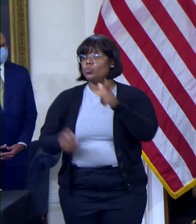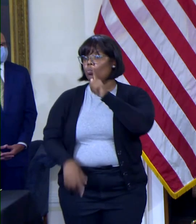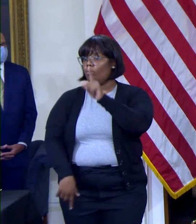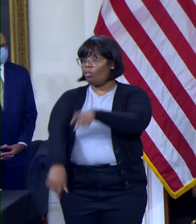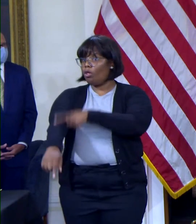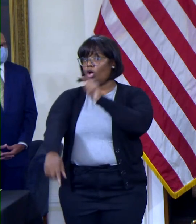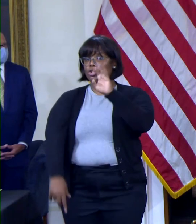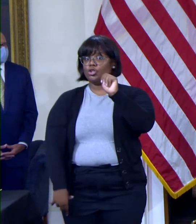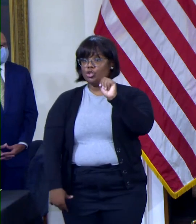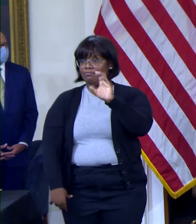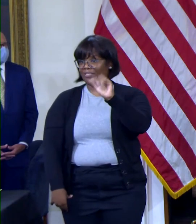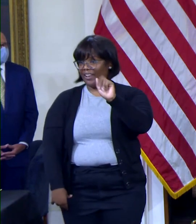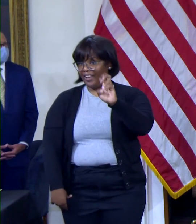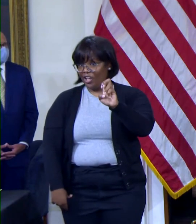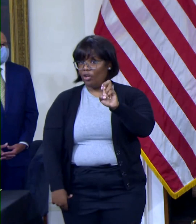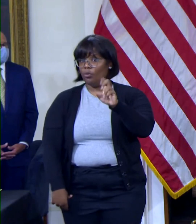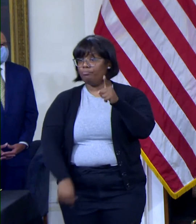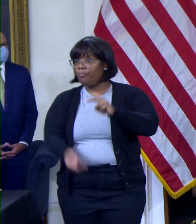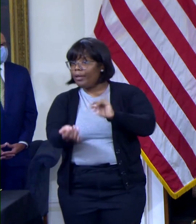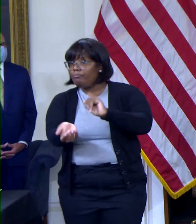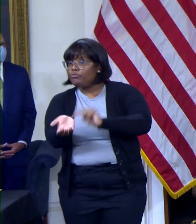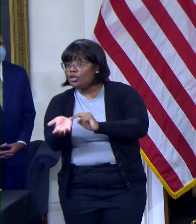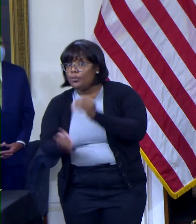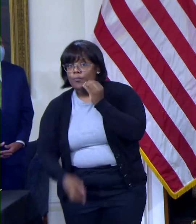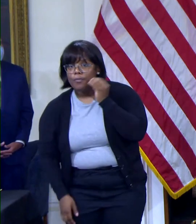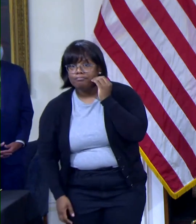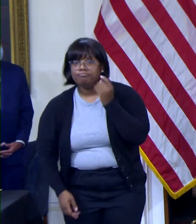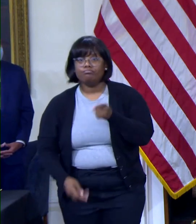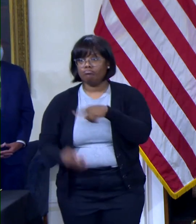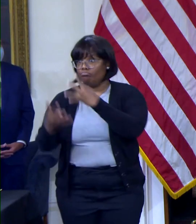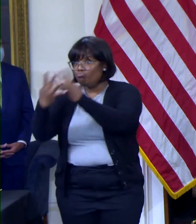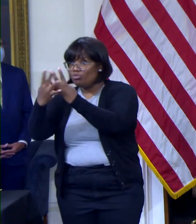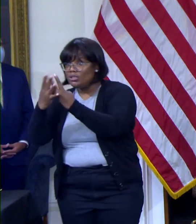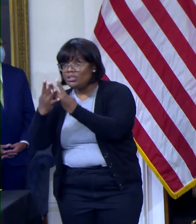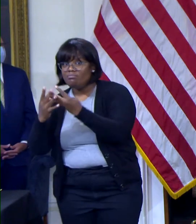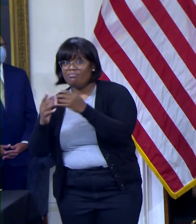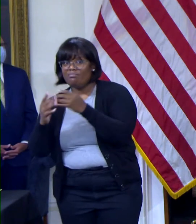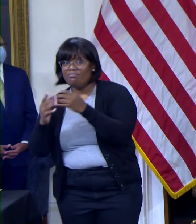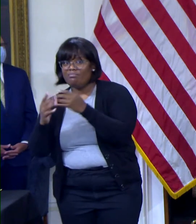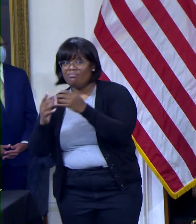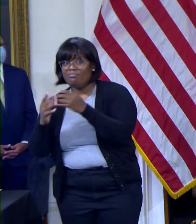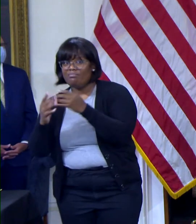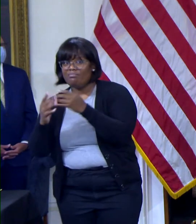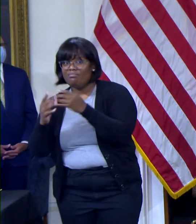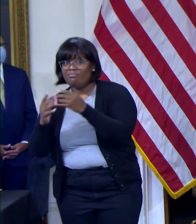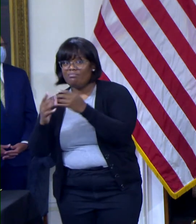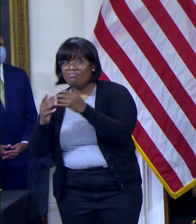or in a prison or other places where people aggregate and are at high risk in that setting,